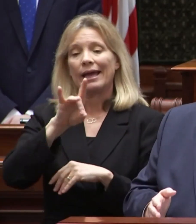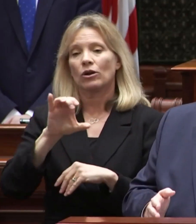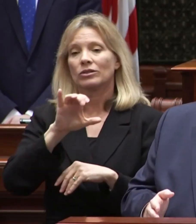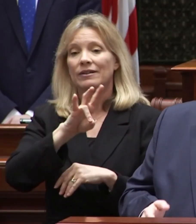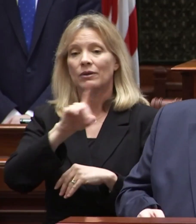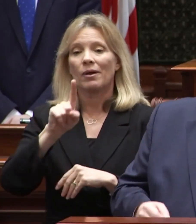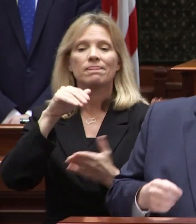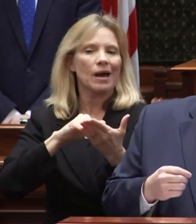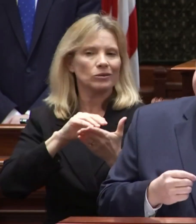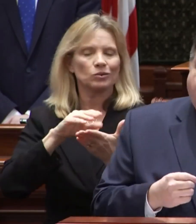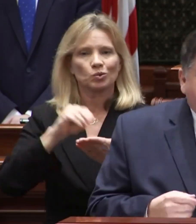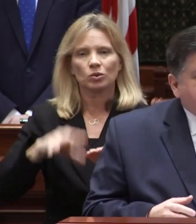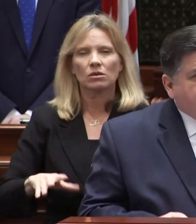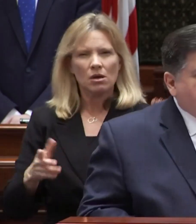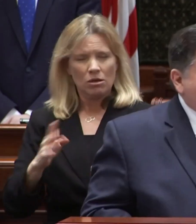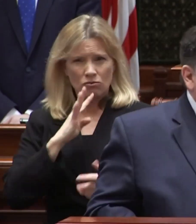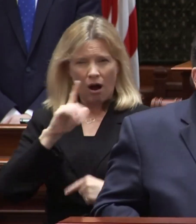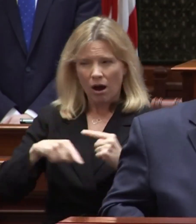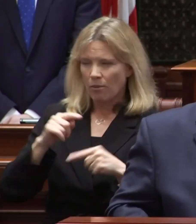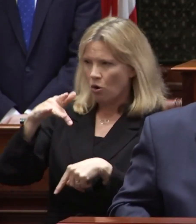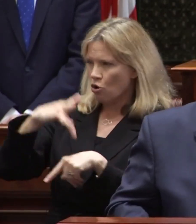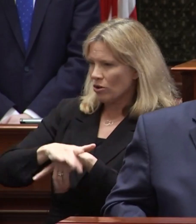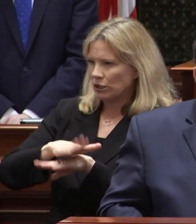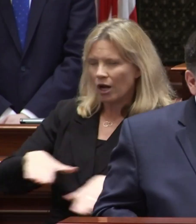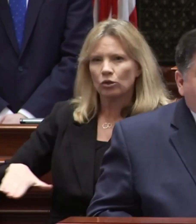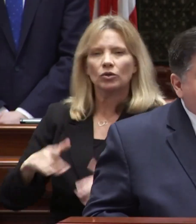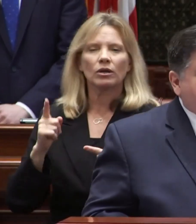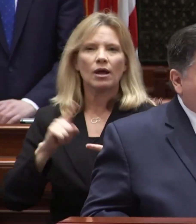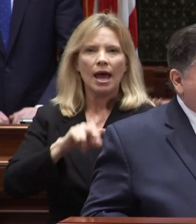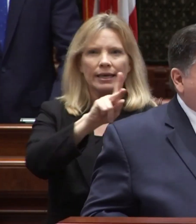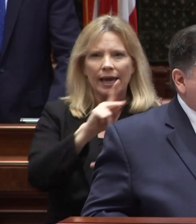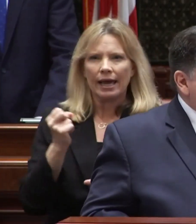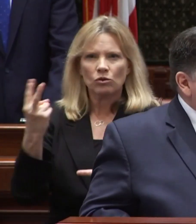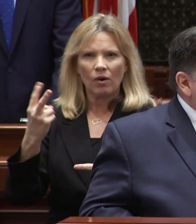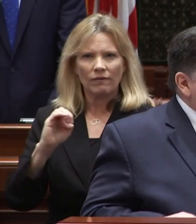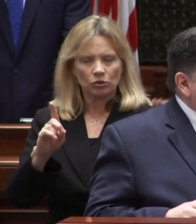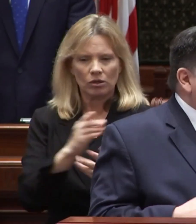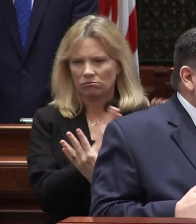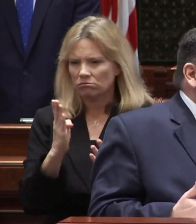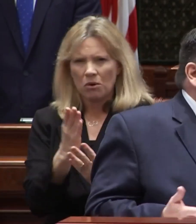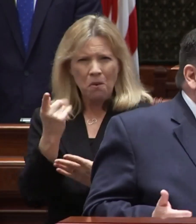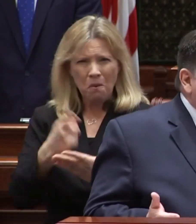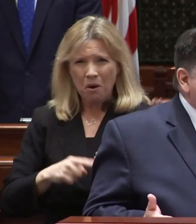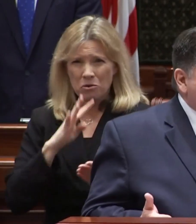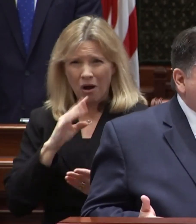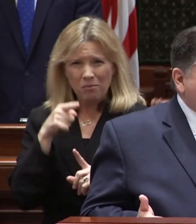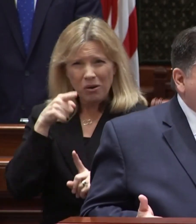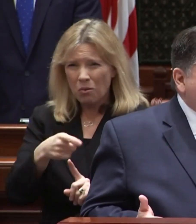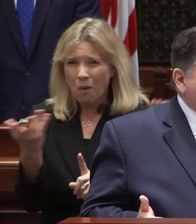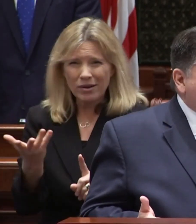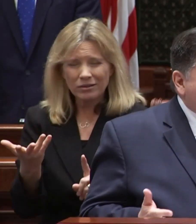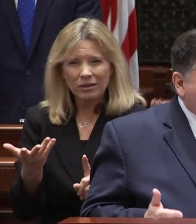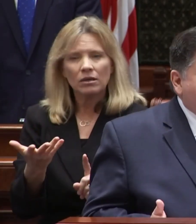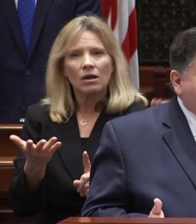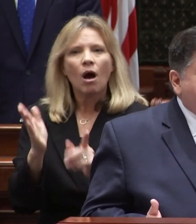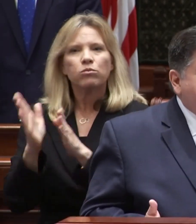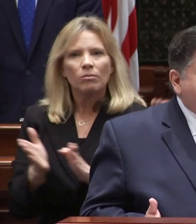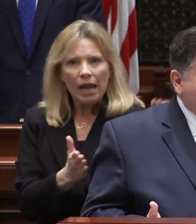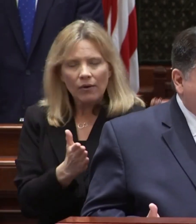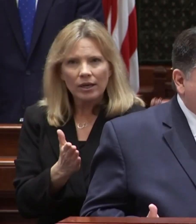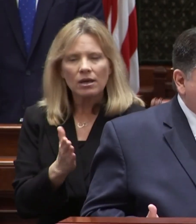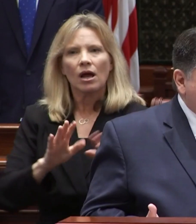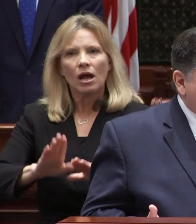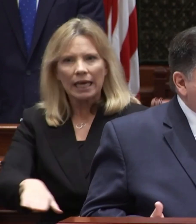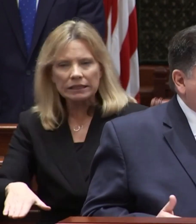students when we talk about early childhood and k-12 education what we're really talking about is preparing